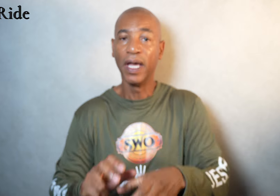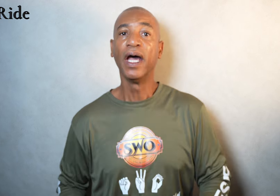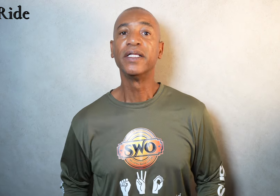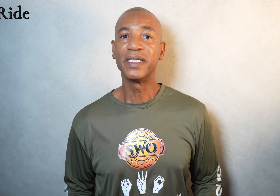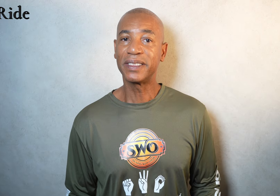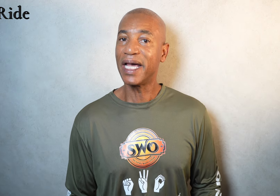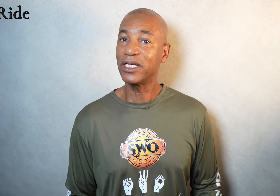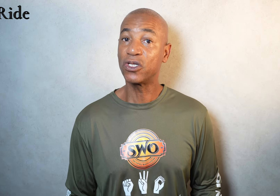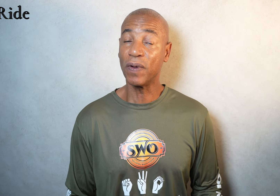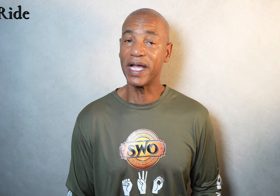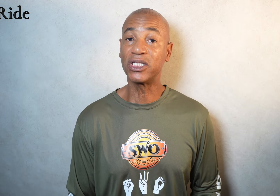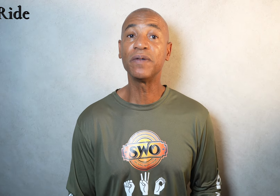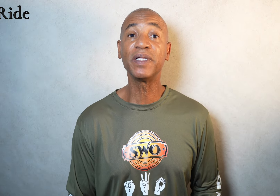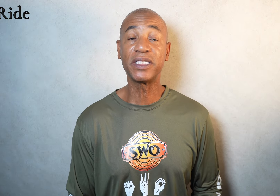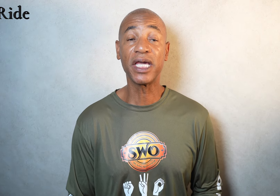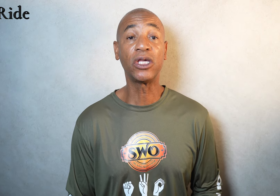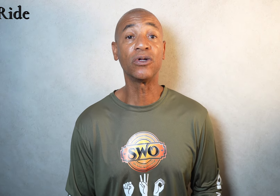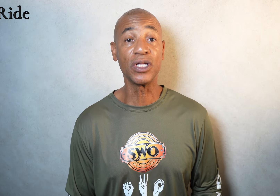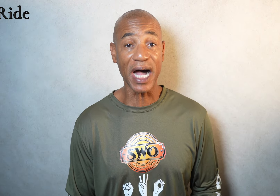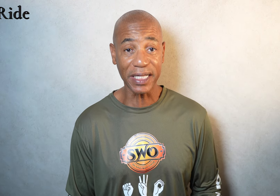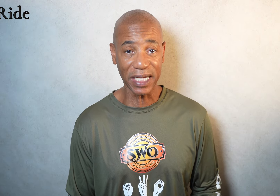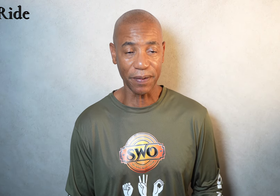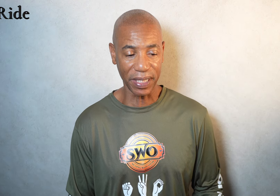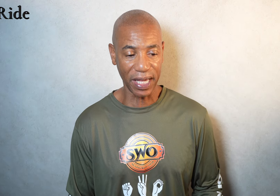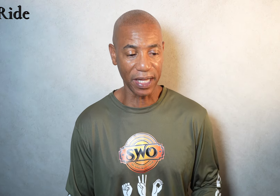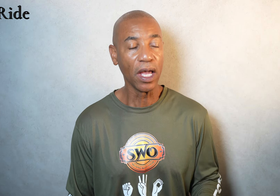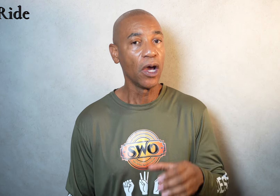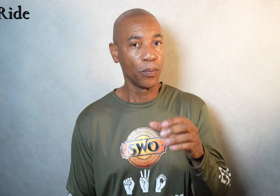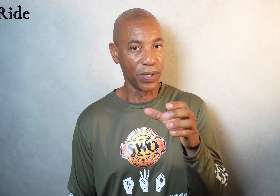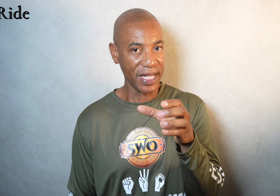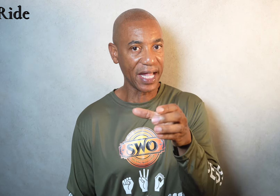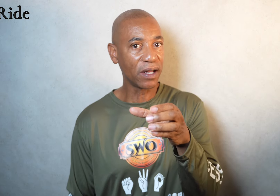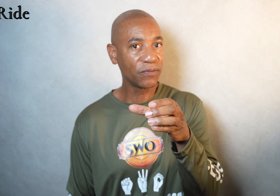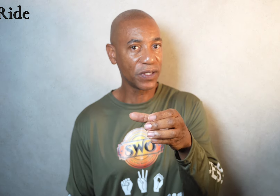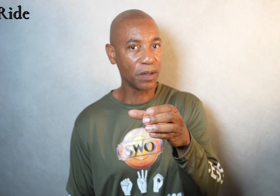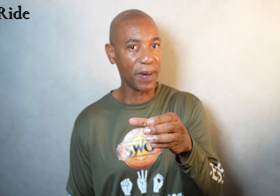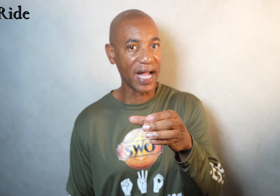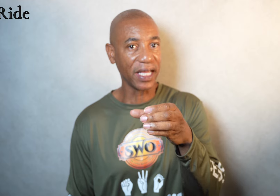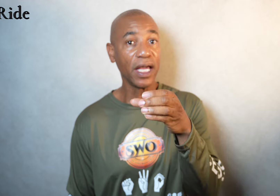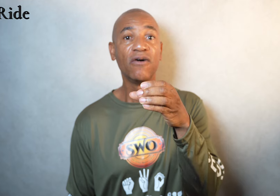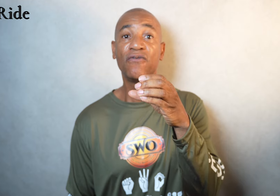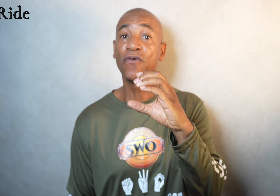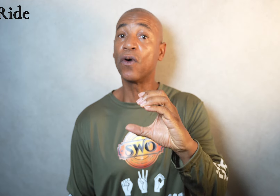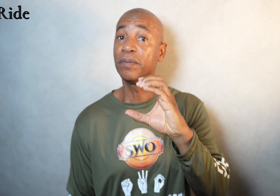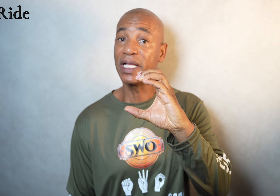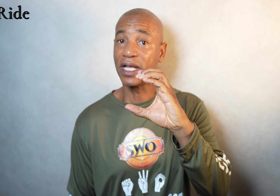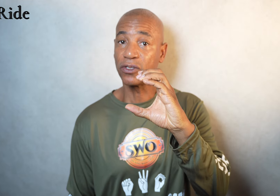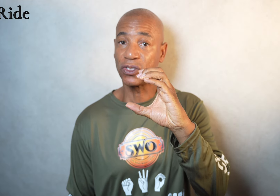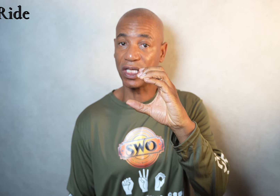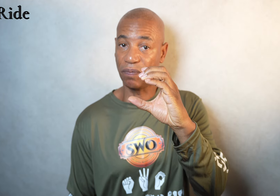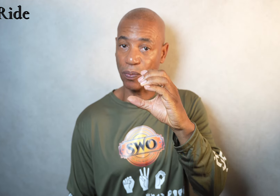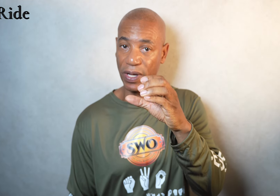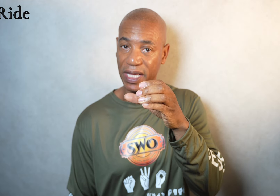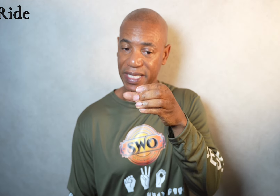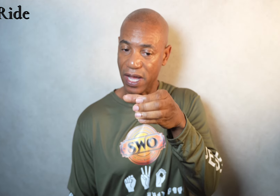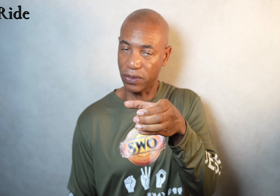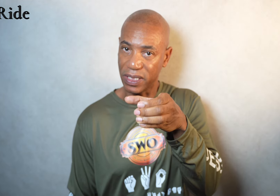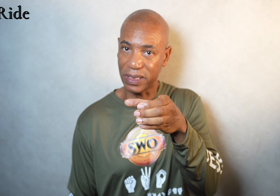To sign to ride, simply take your non-dominant hand, bring that out in front of the body, form the letter C, but bring it down on its